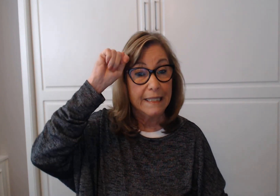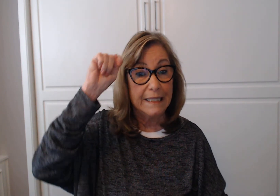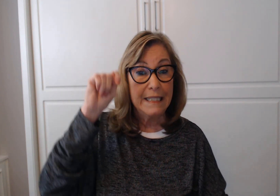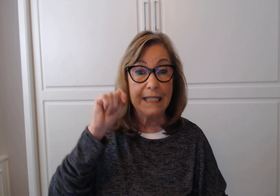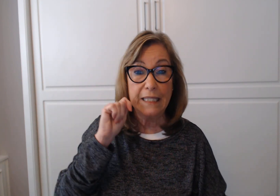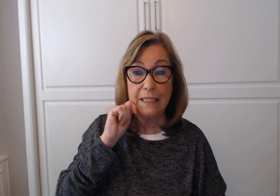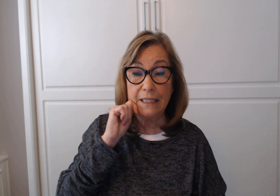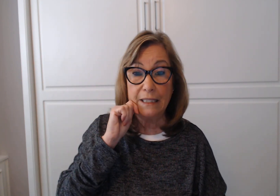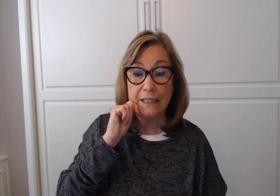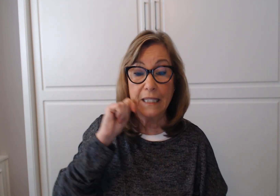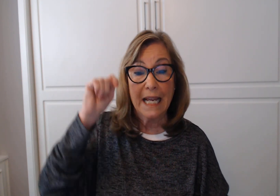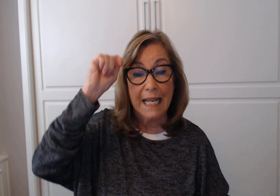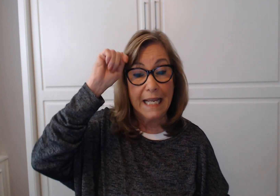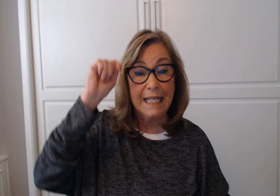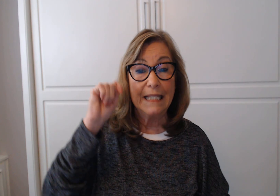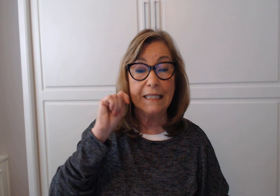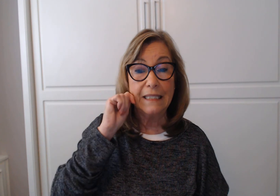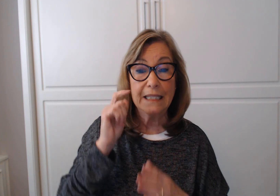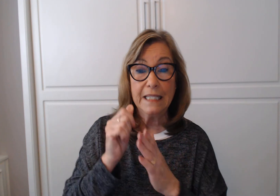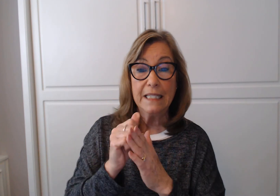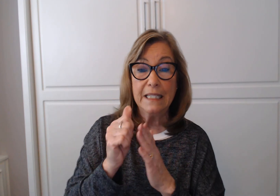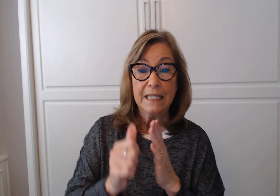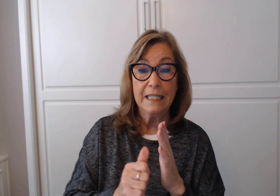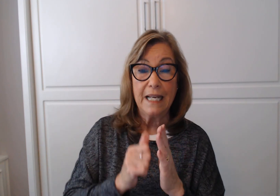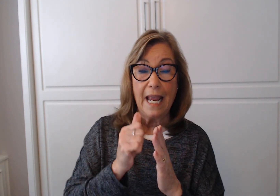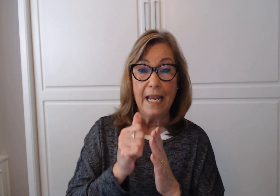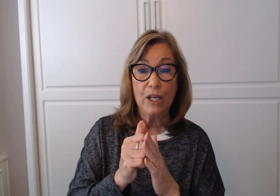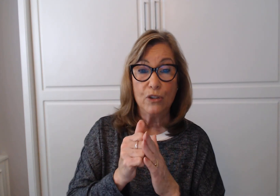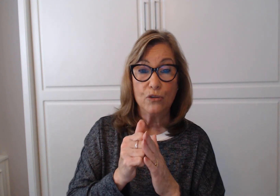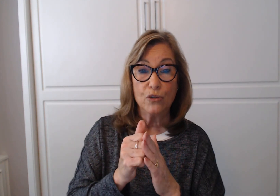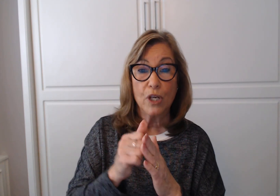Teenage. Teenager.